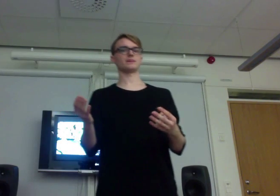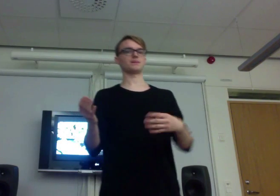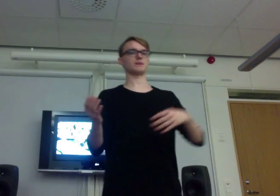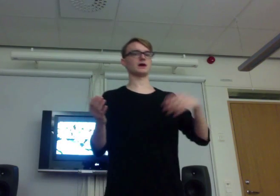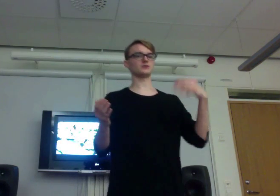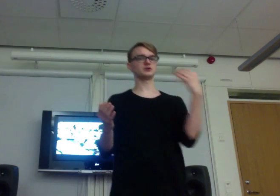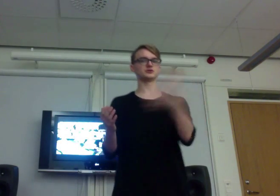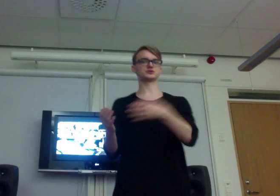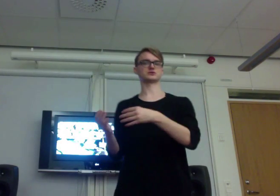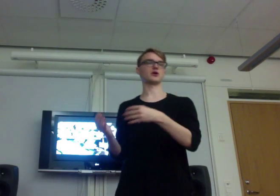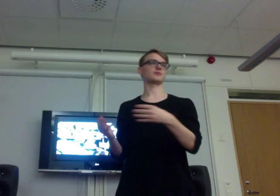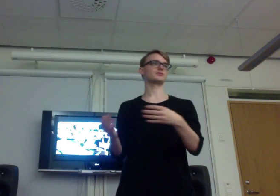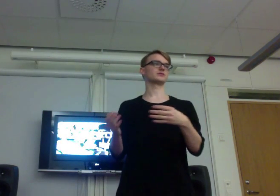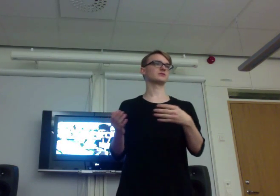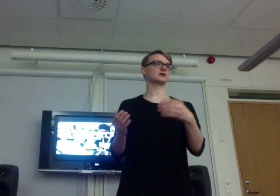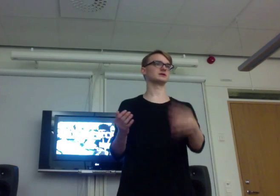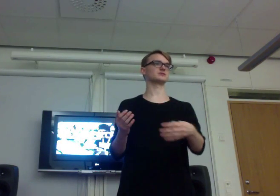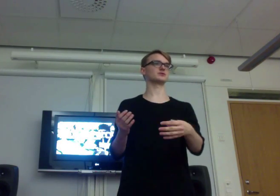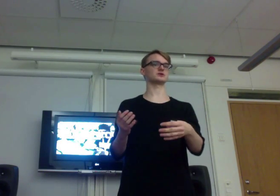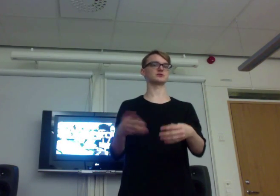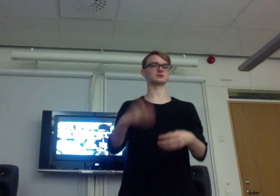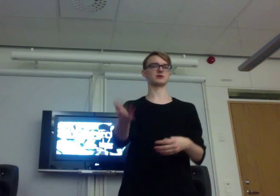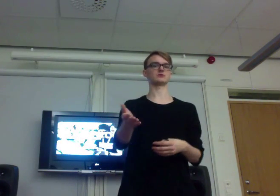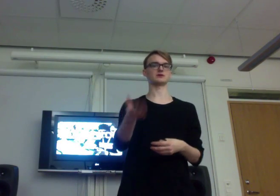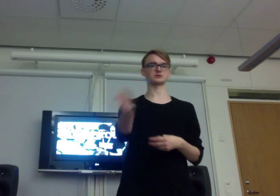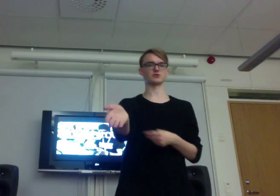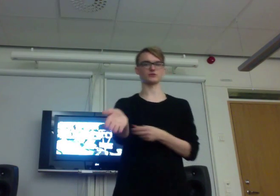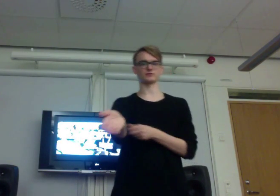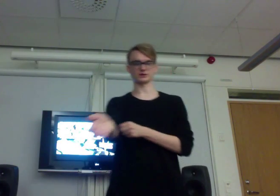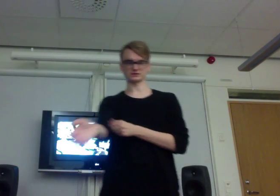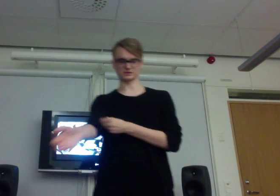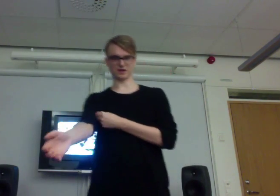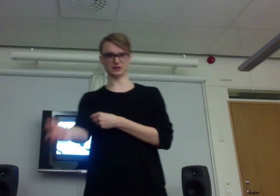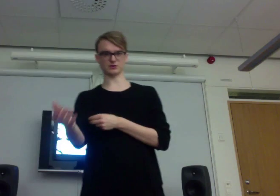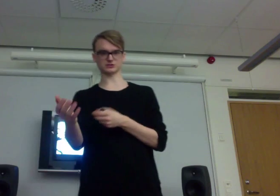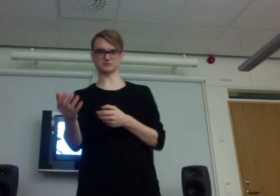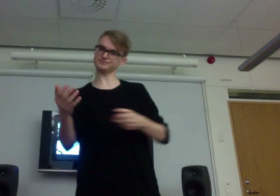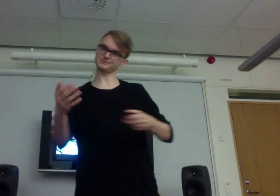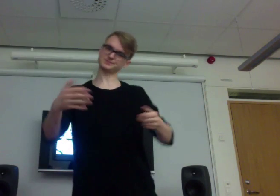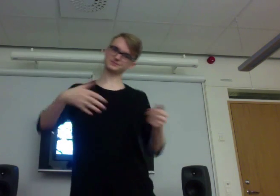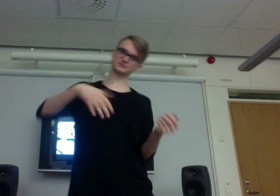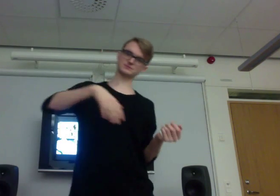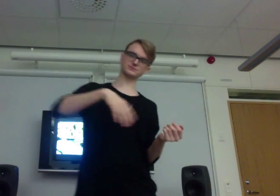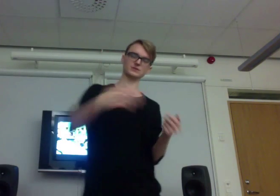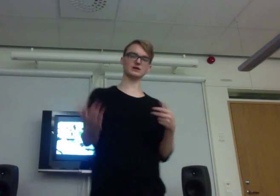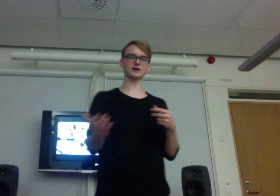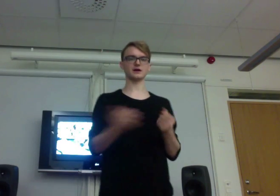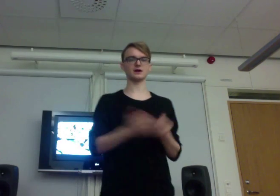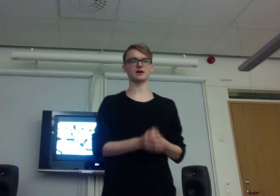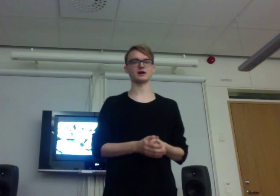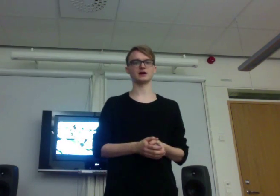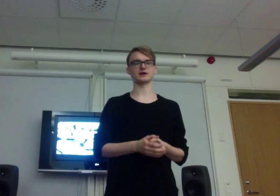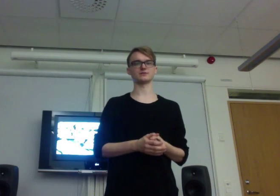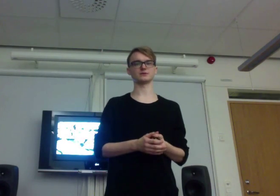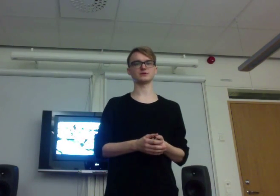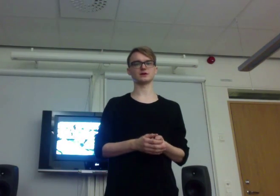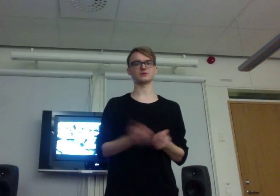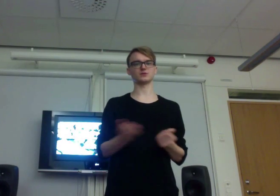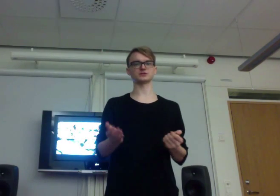And we used LARP in this production, which I will, I was involved in this, and it was, uh, it was a